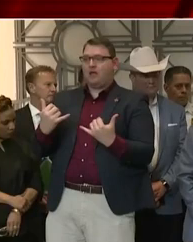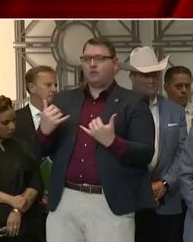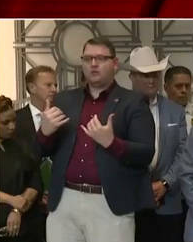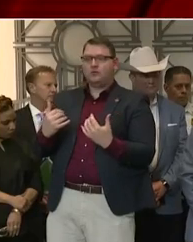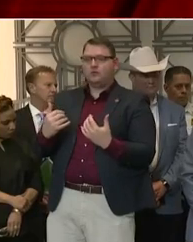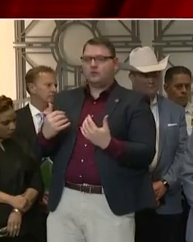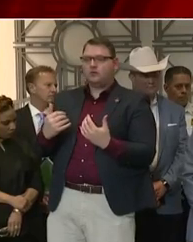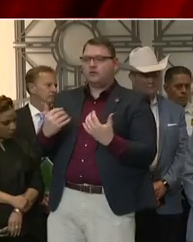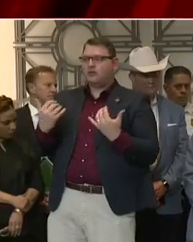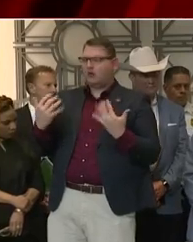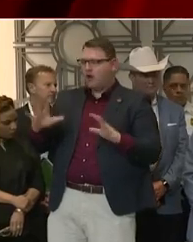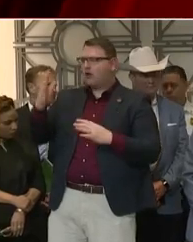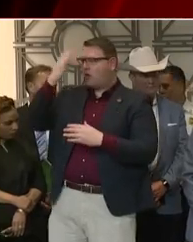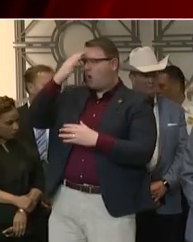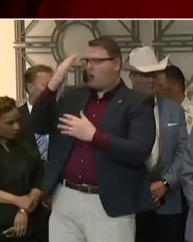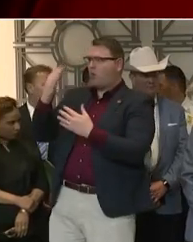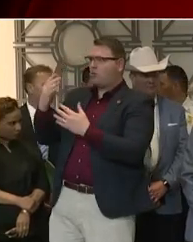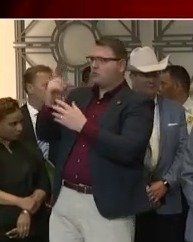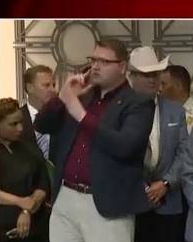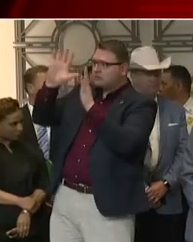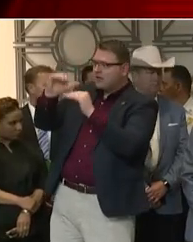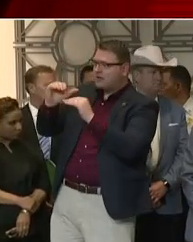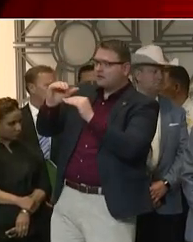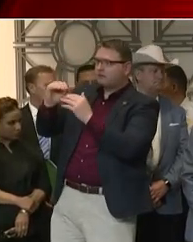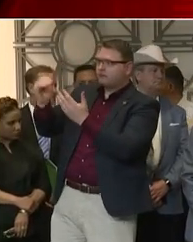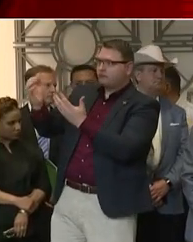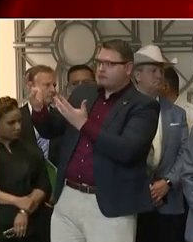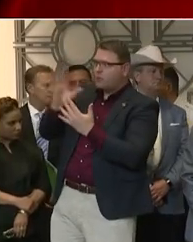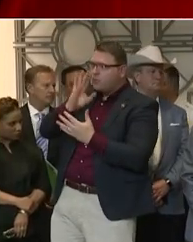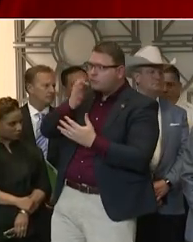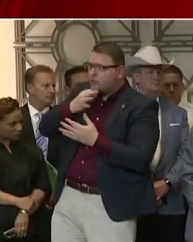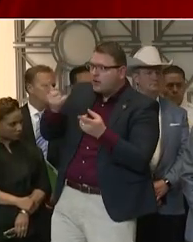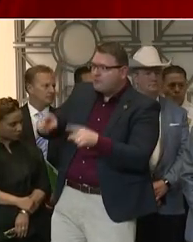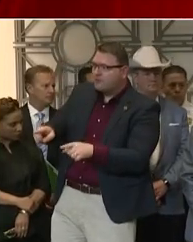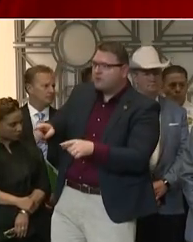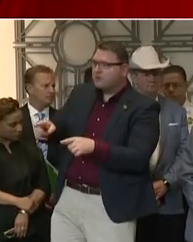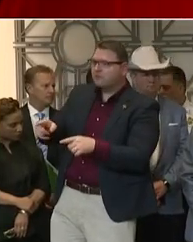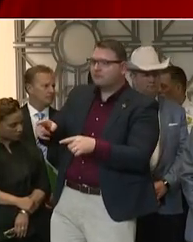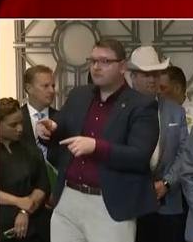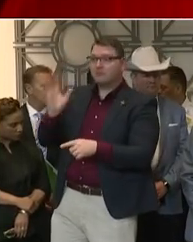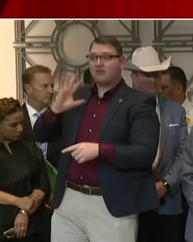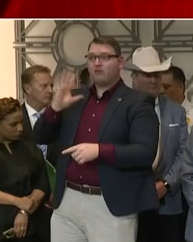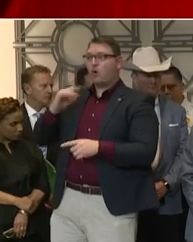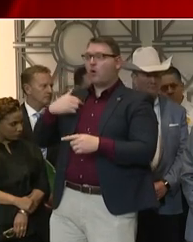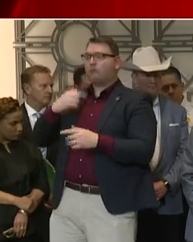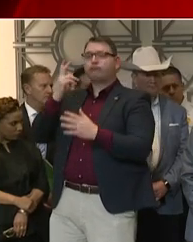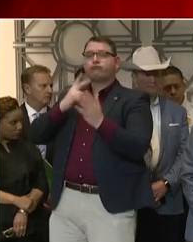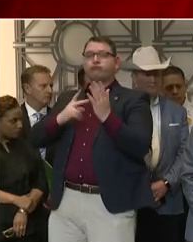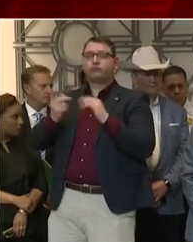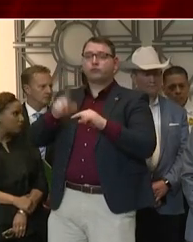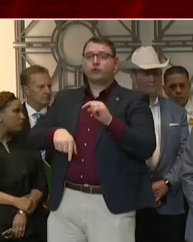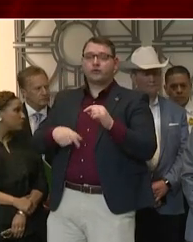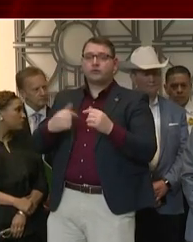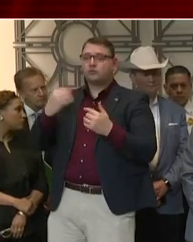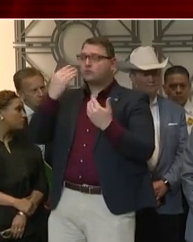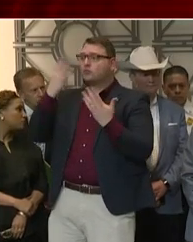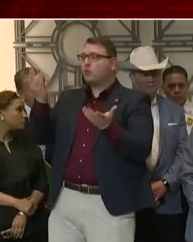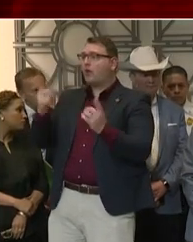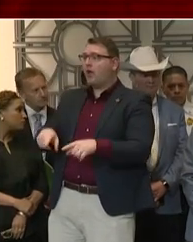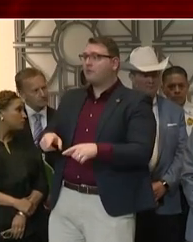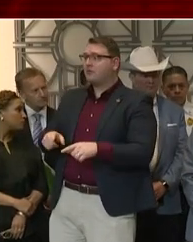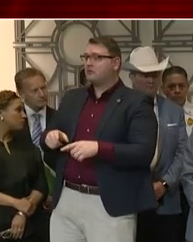Plans are in place. And, you know, hopefully we won't have to go there. Again, I'll redirect you to our chart over on the side. as Dr. Shaw